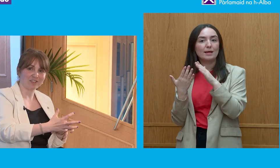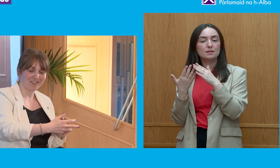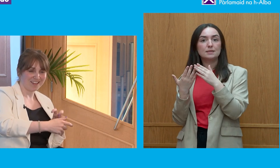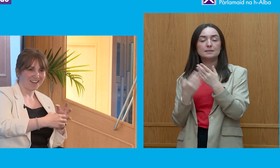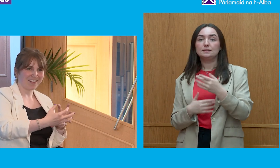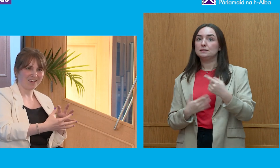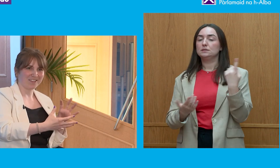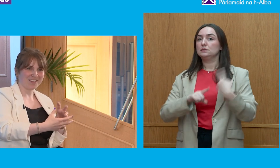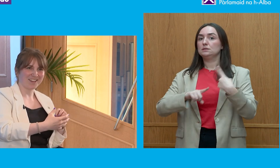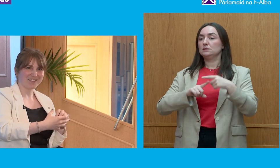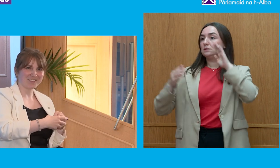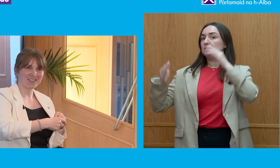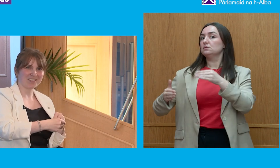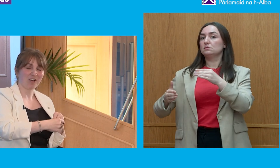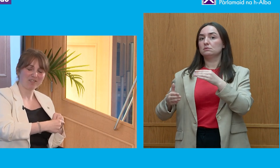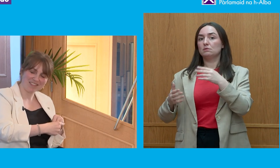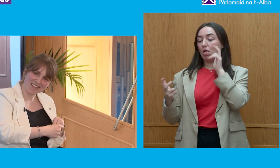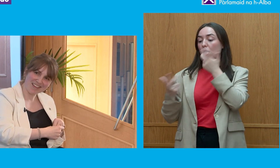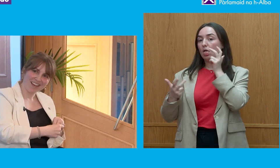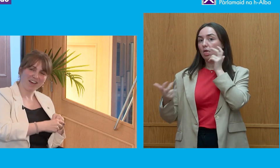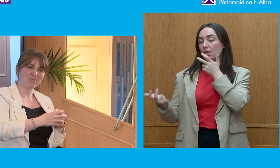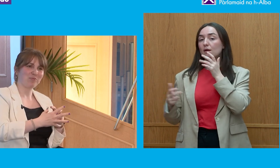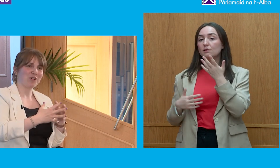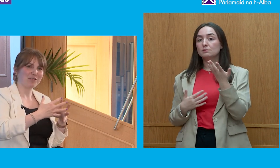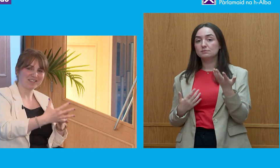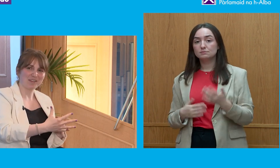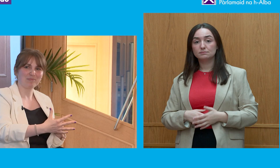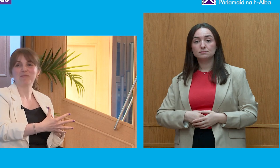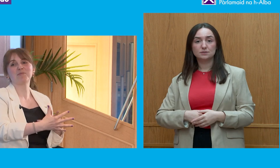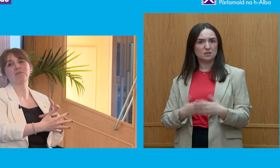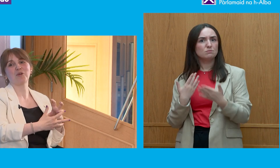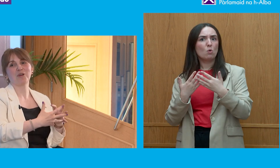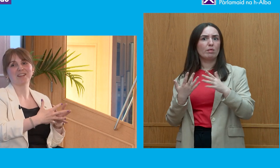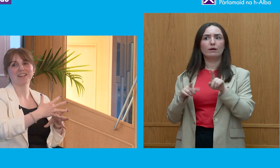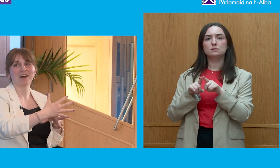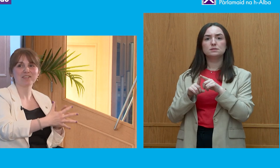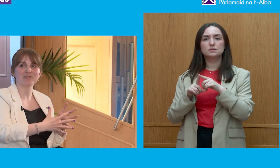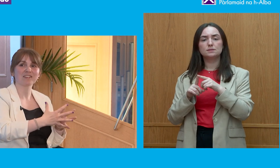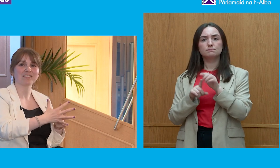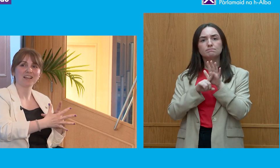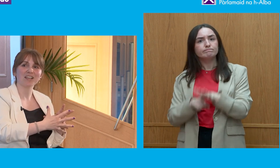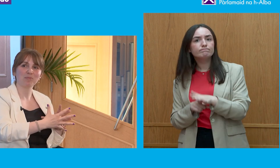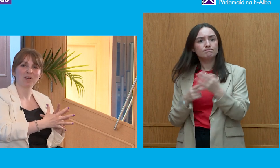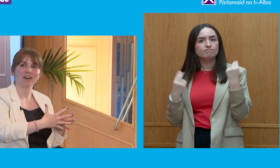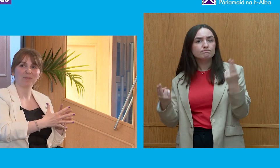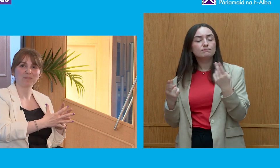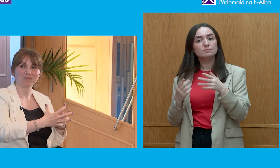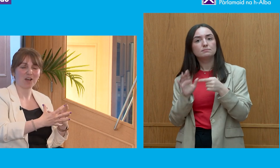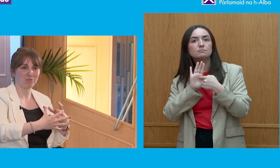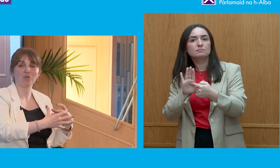attention currency, a bit more aggressive, maybe a bit more. Or the narratives are slightly,